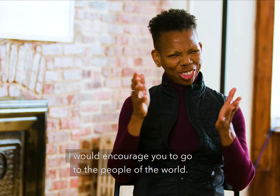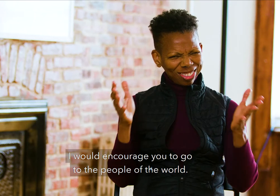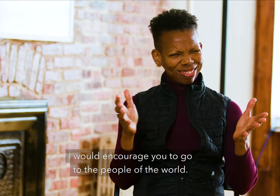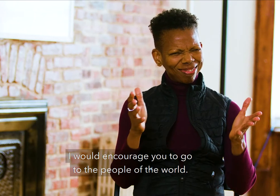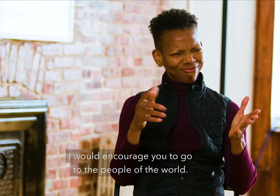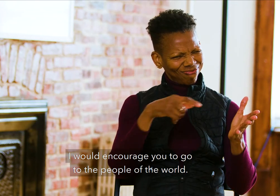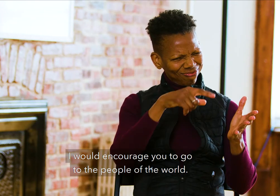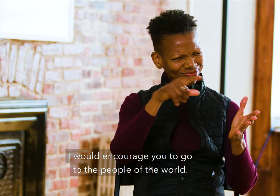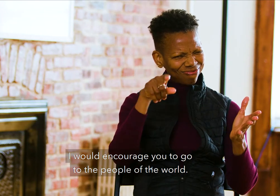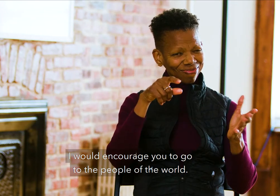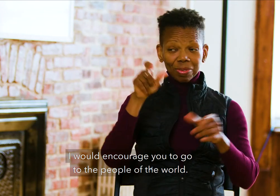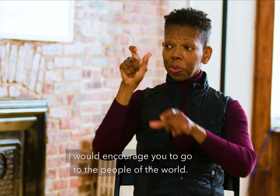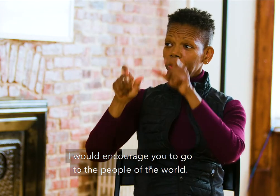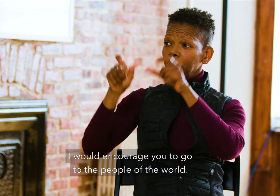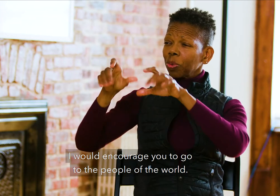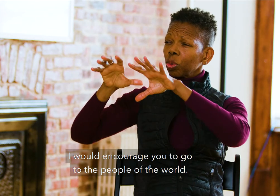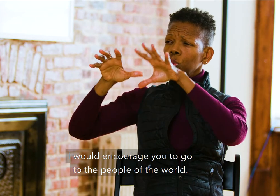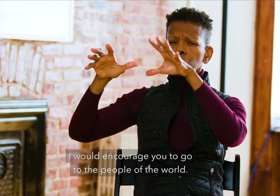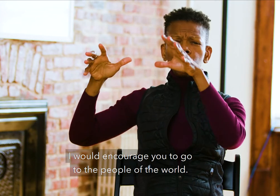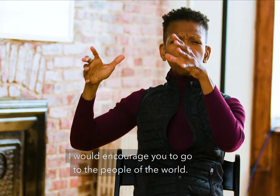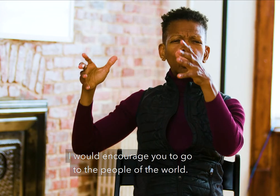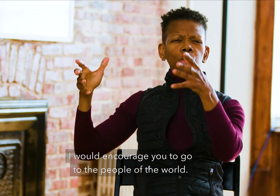I would encourage you to go to the people of the world.